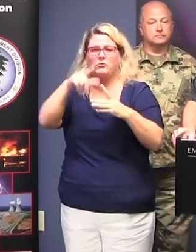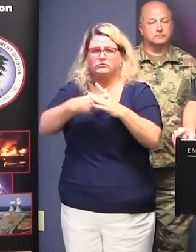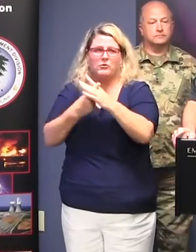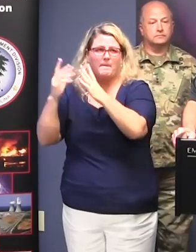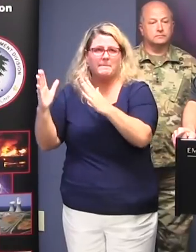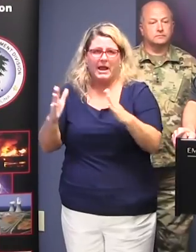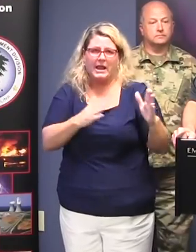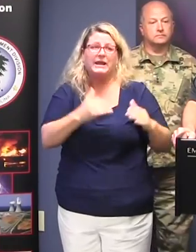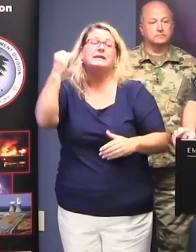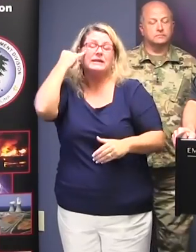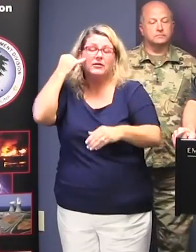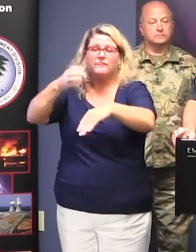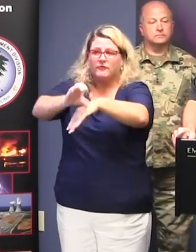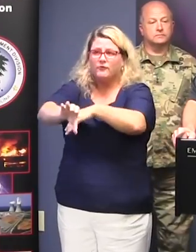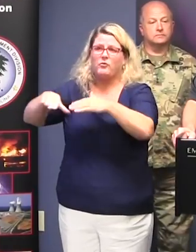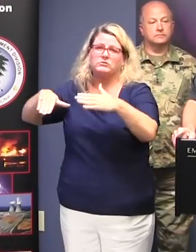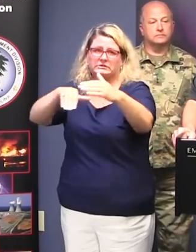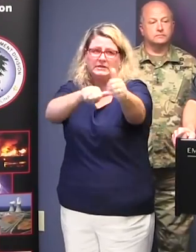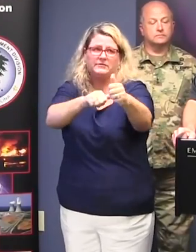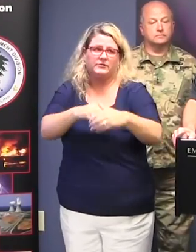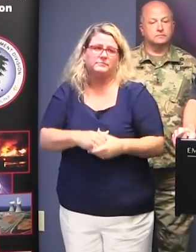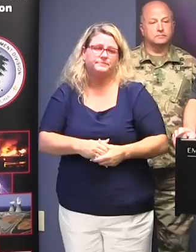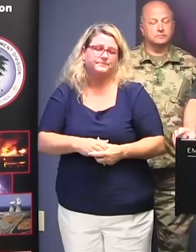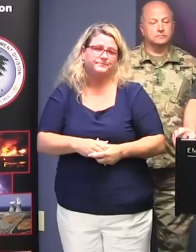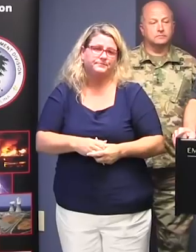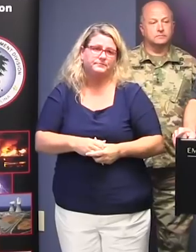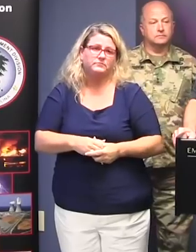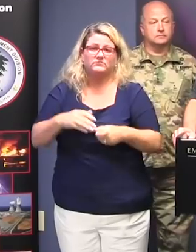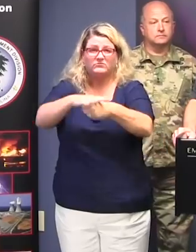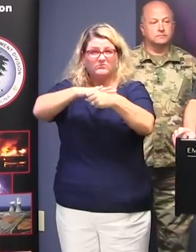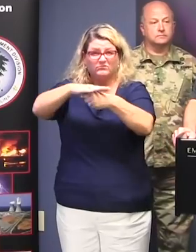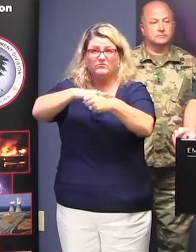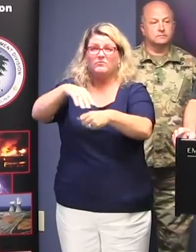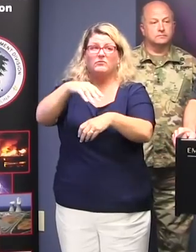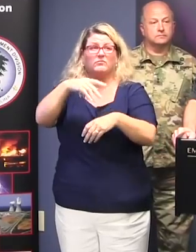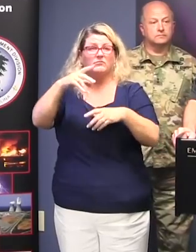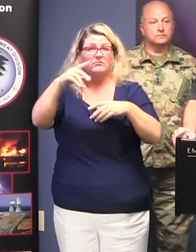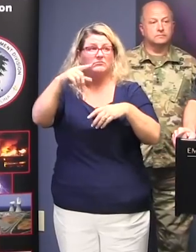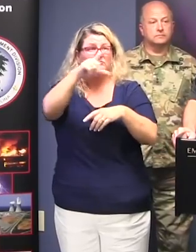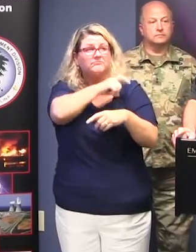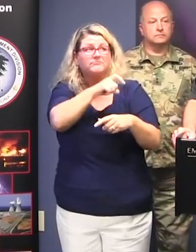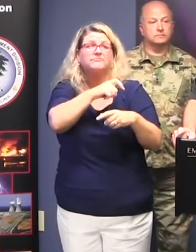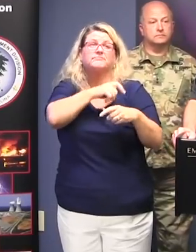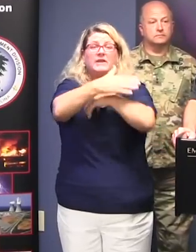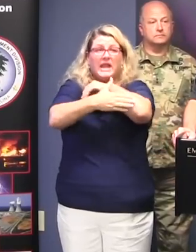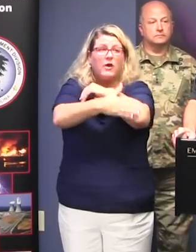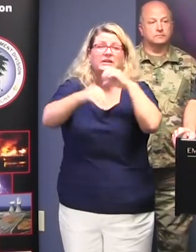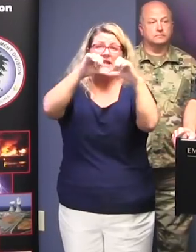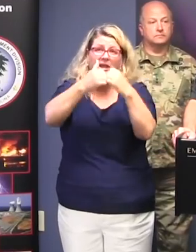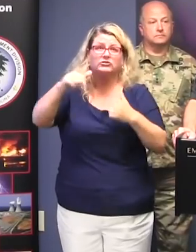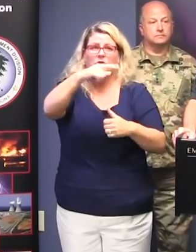have to evacuate. In terms of the local authorities and the counties, we stay in contact with them